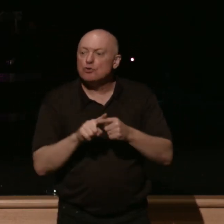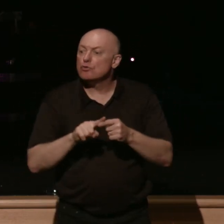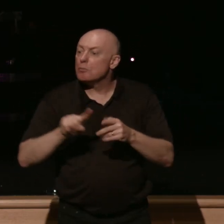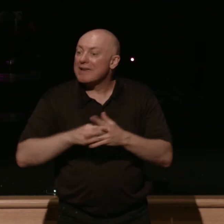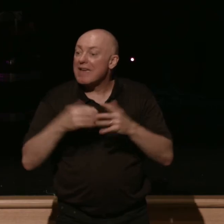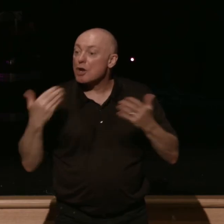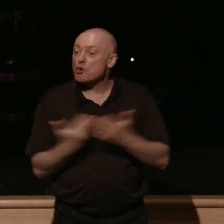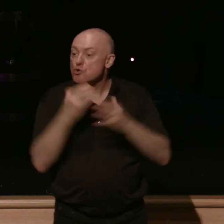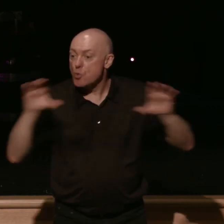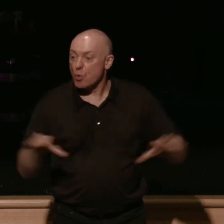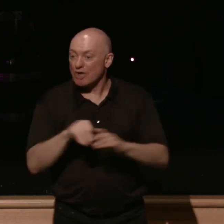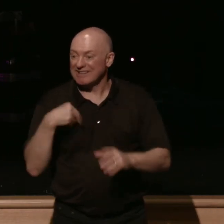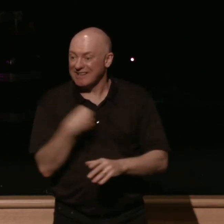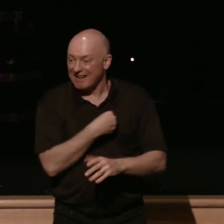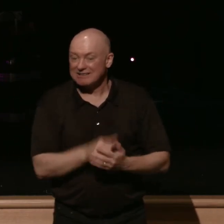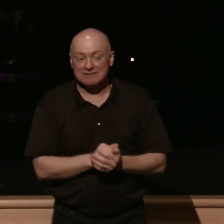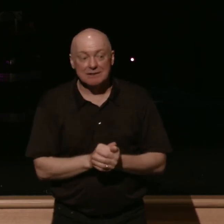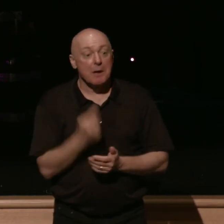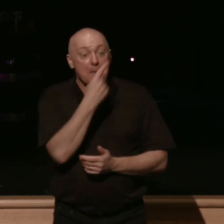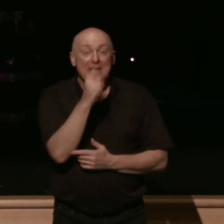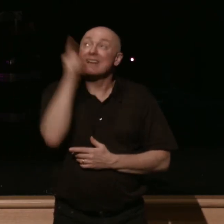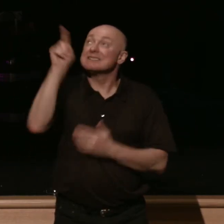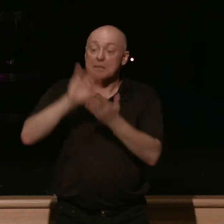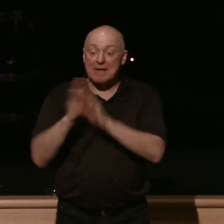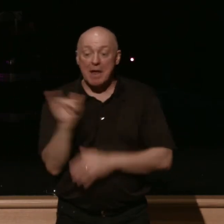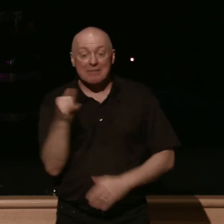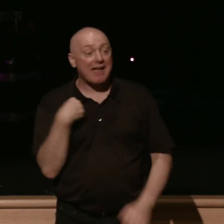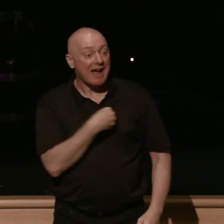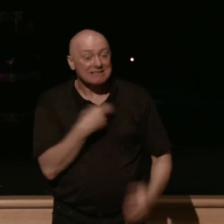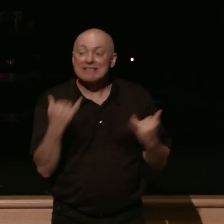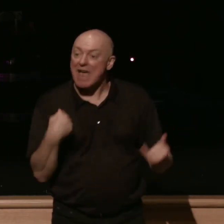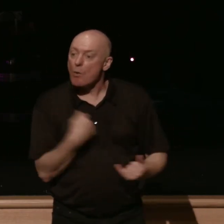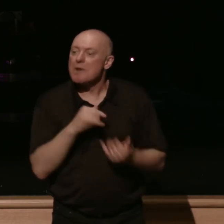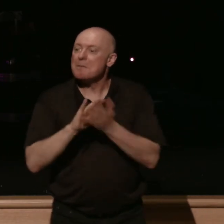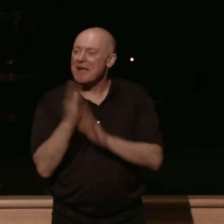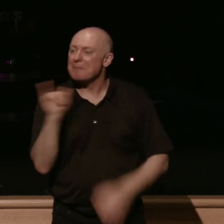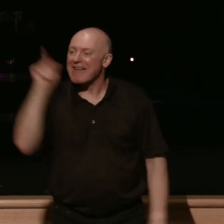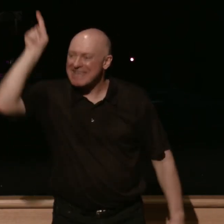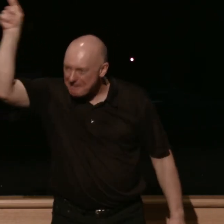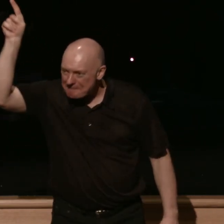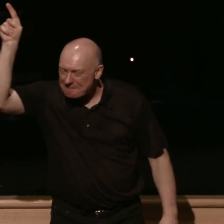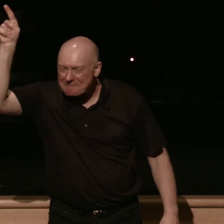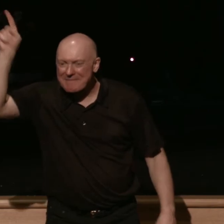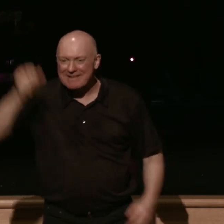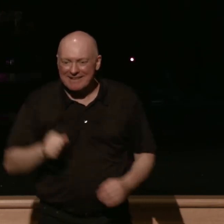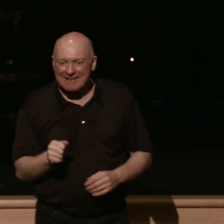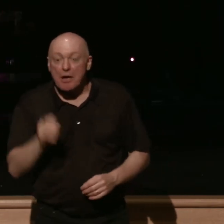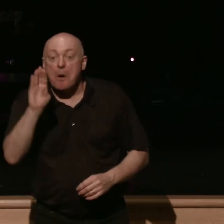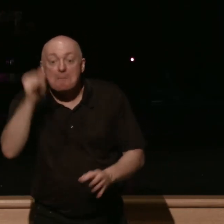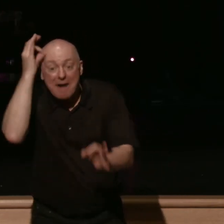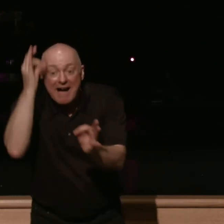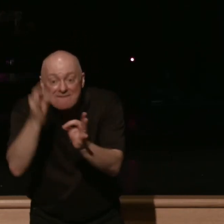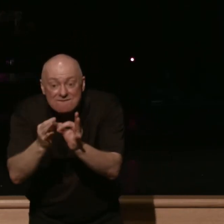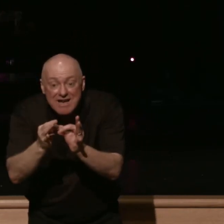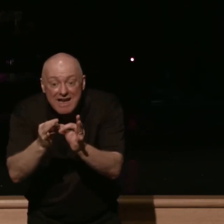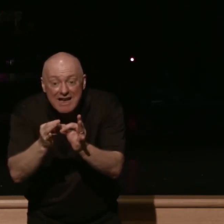in us and because he became like us now we can become like him that by faith we lay hold